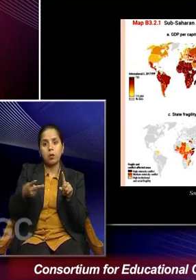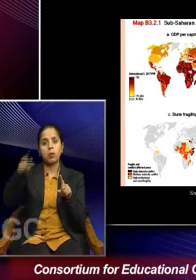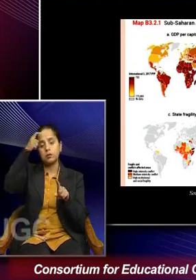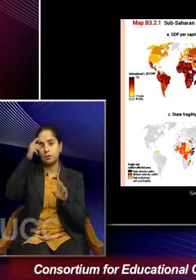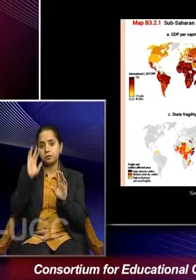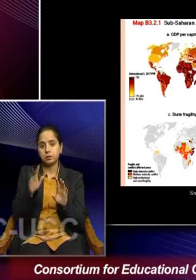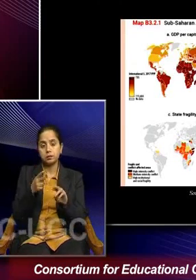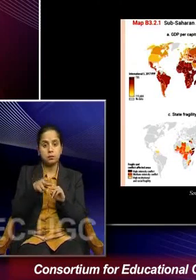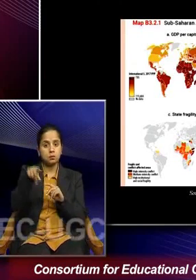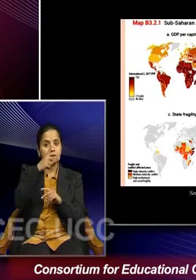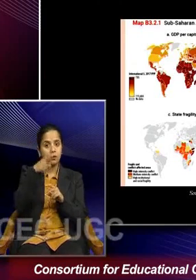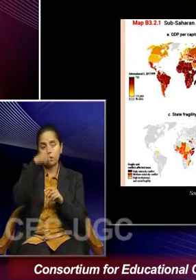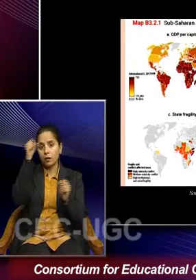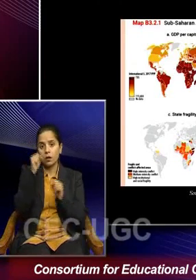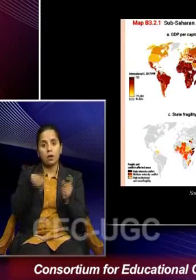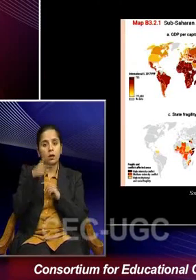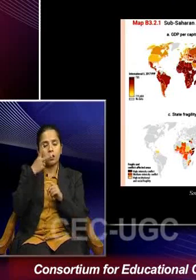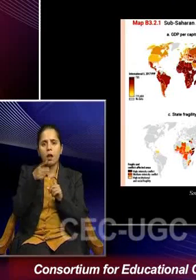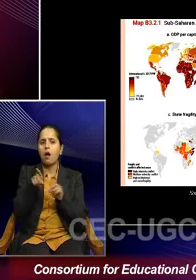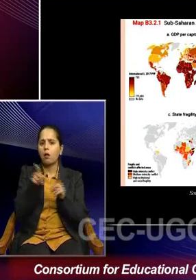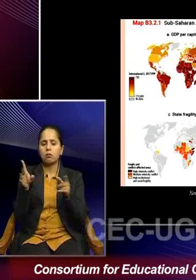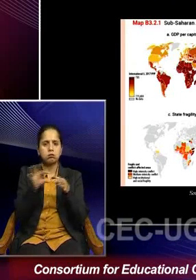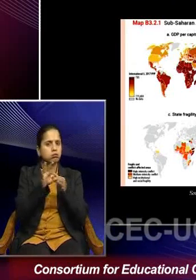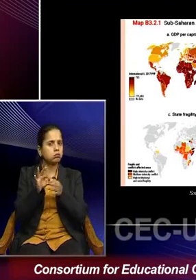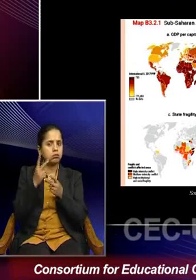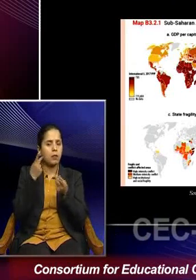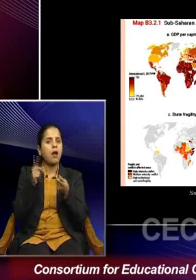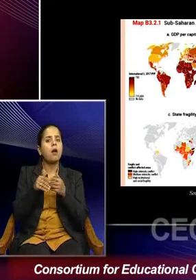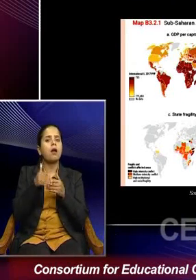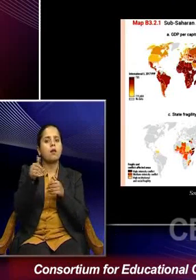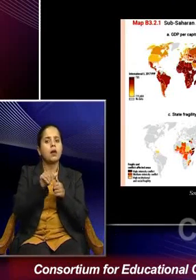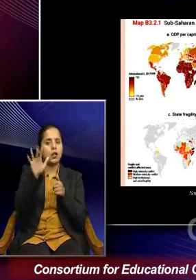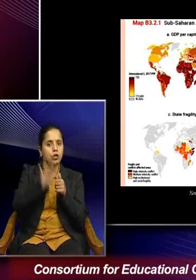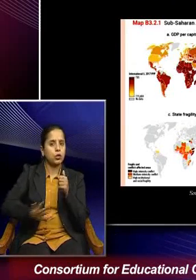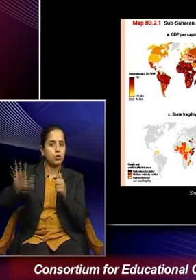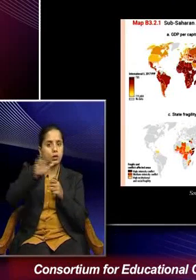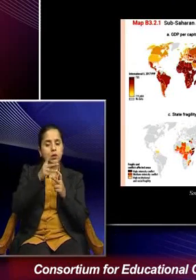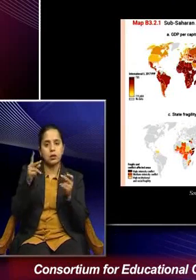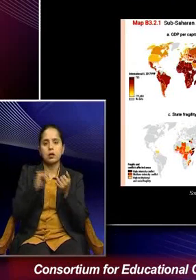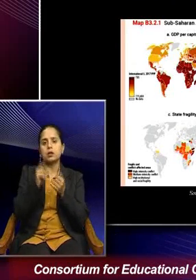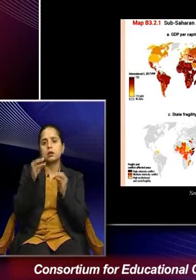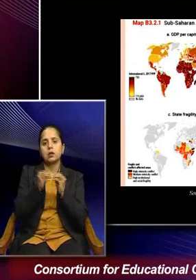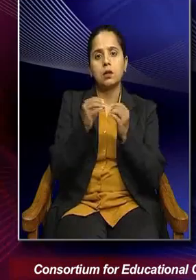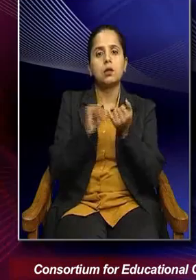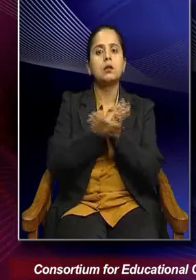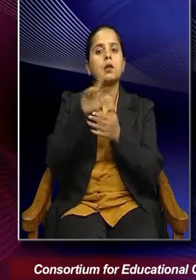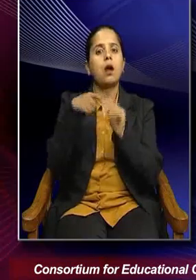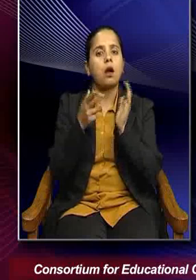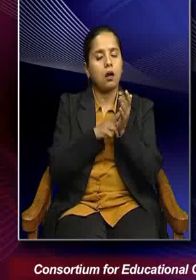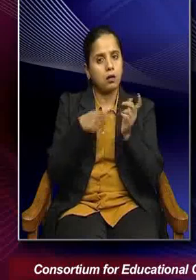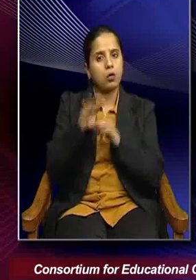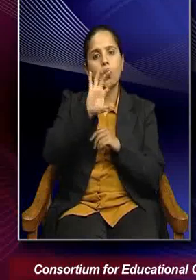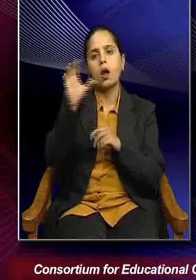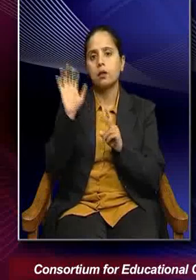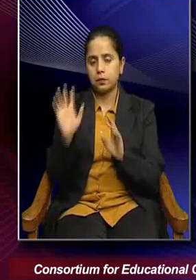vulnerability is disproportionately concentrated in these Asian and Sub-Saharan African countries. So,